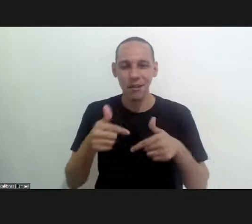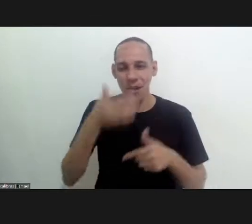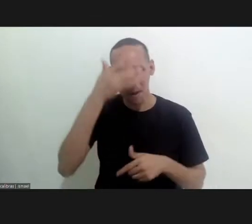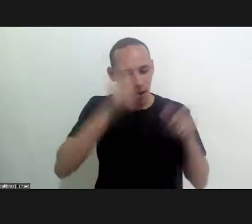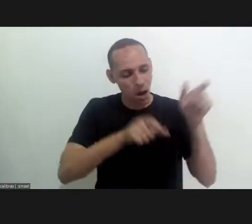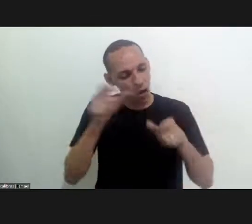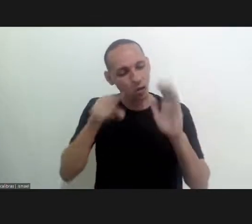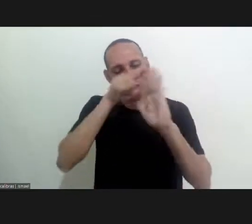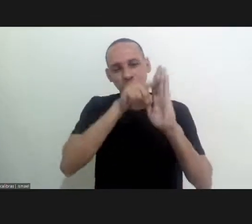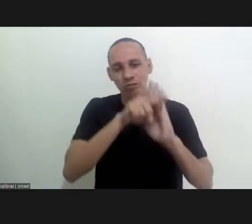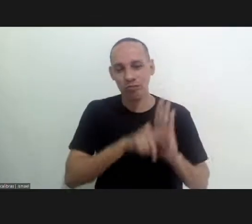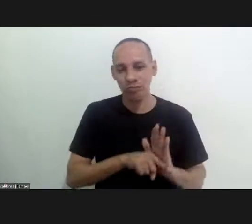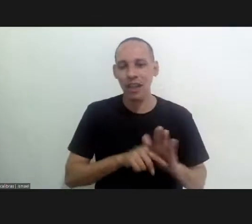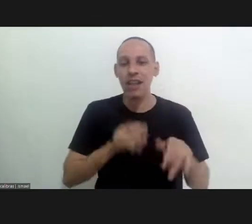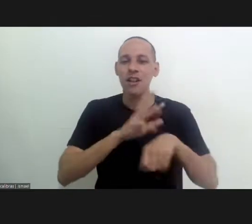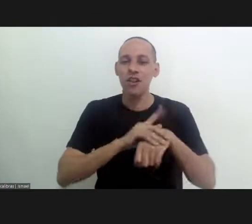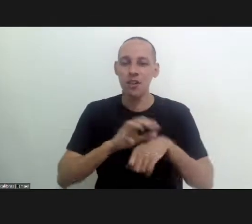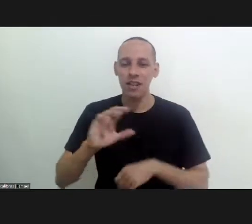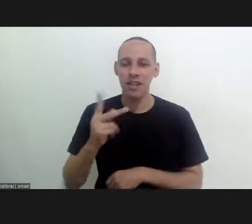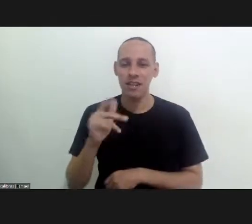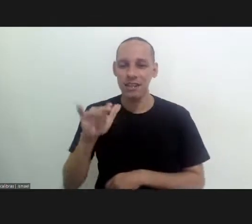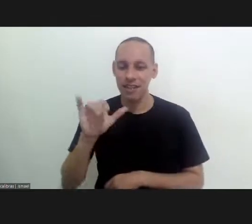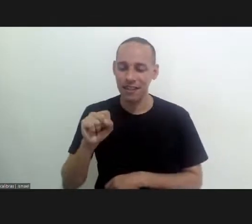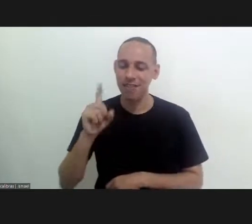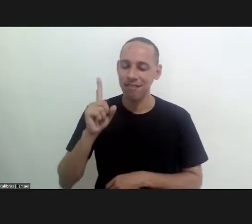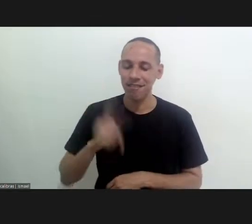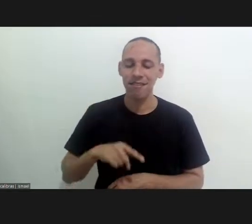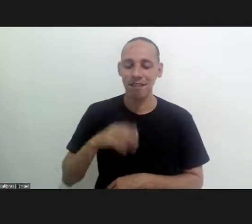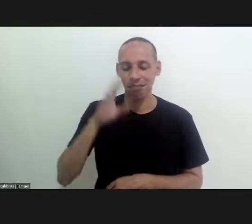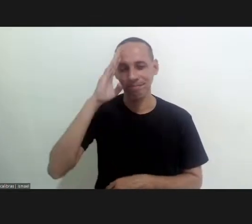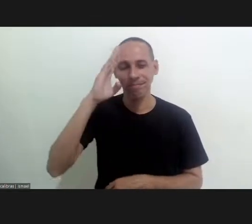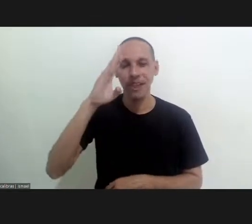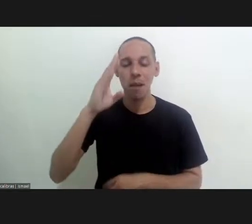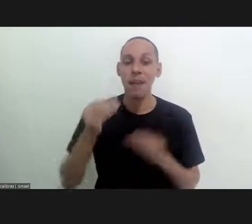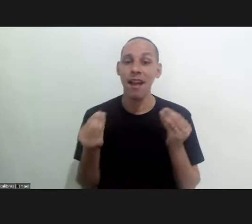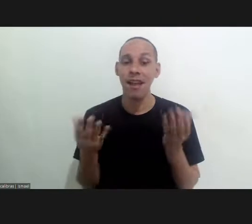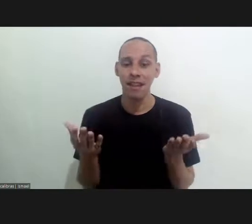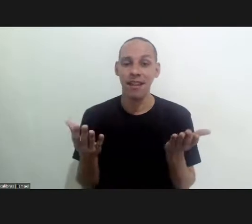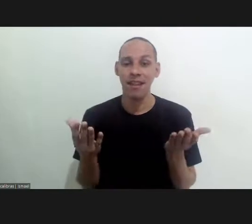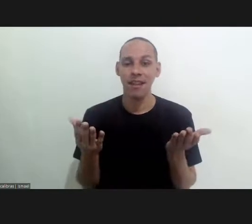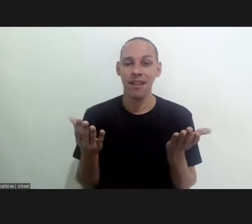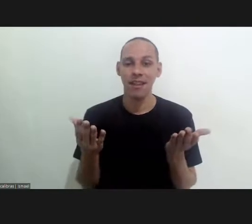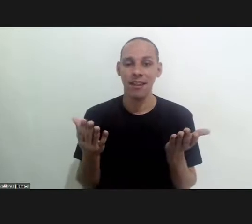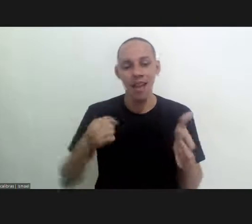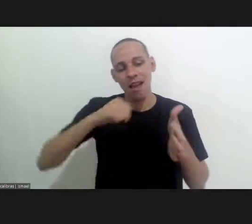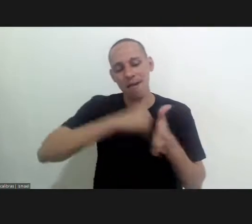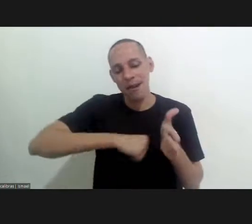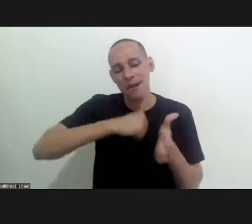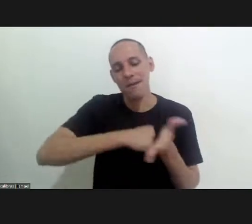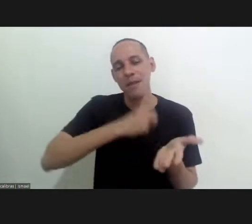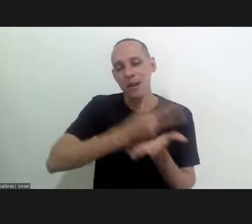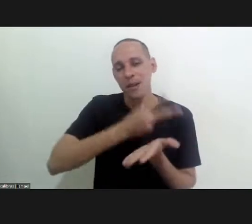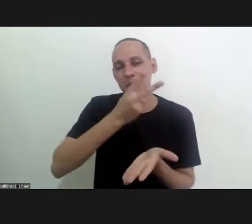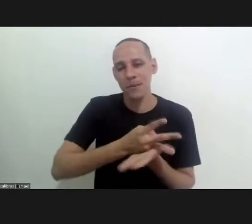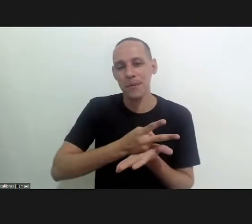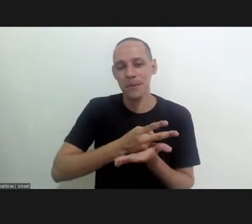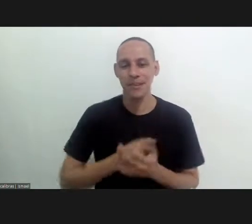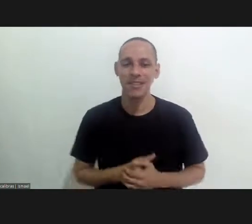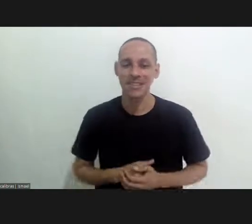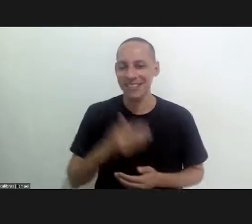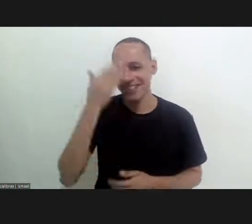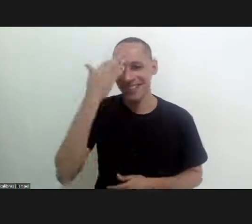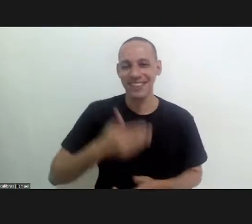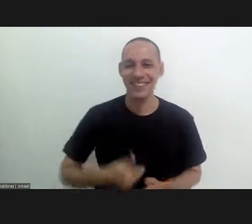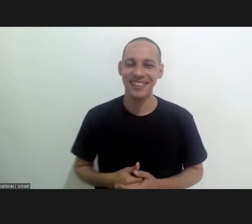of the work of all the researchers in Chagas diseases this is something which is crucial for us to be able to face